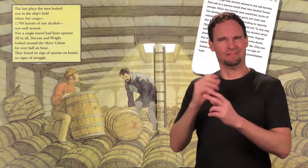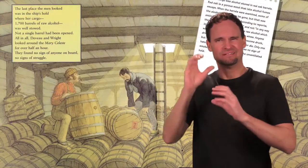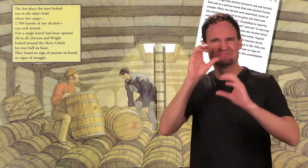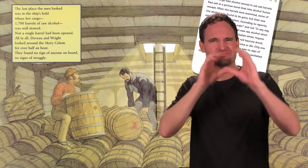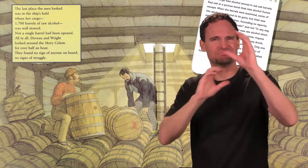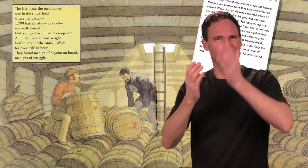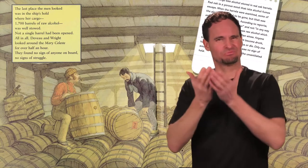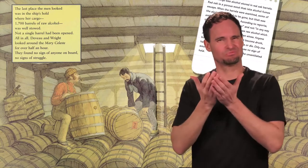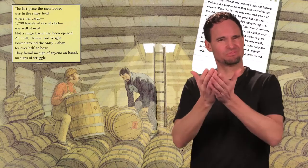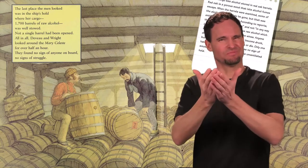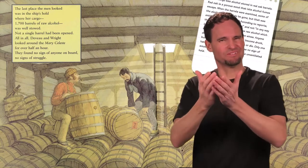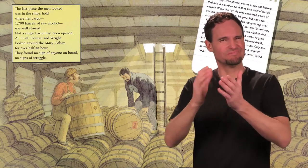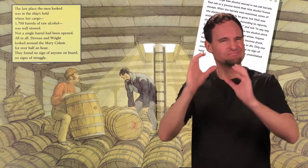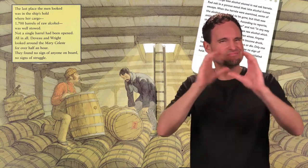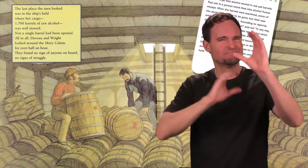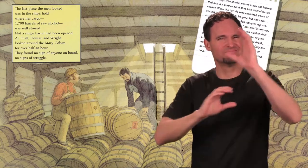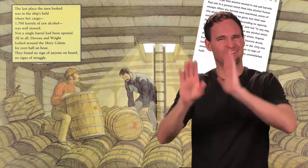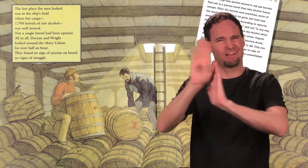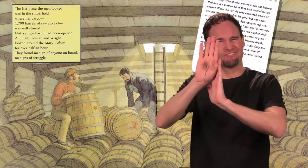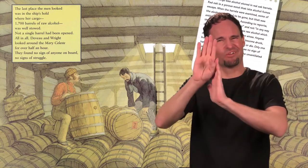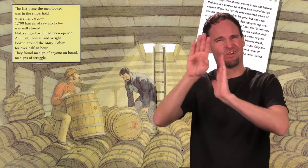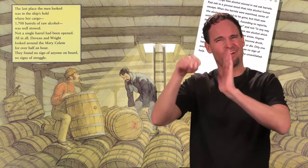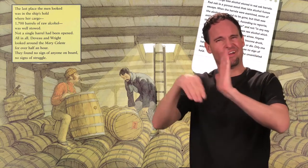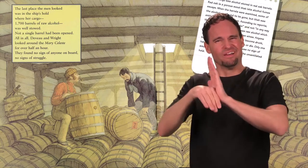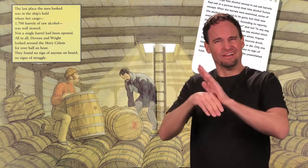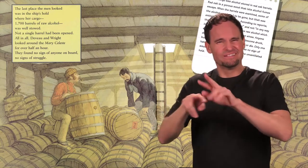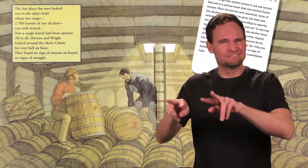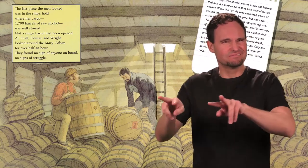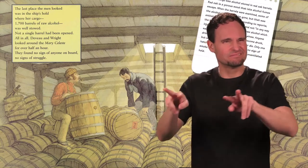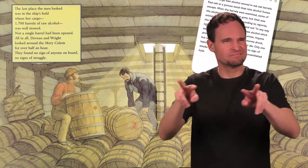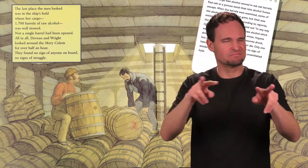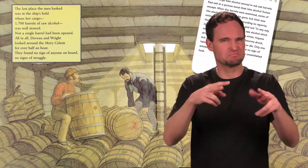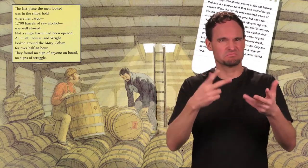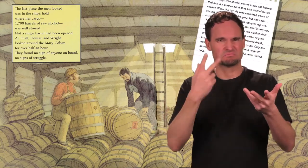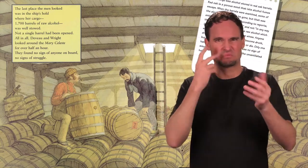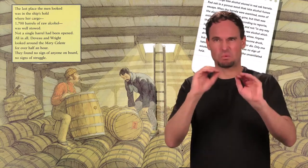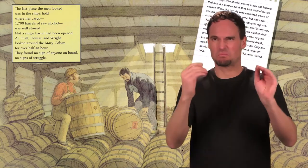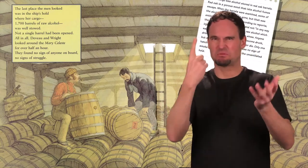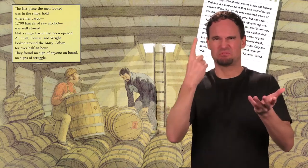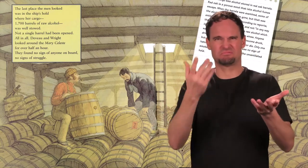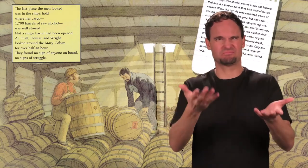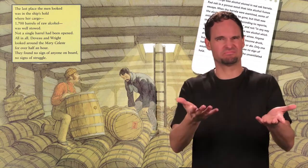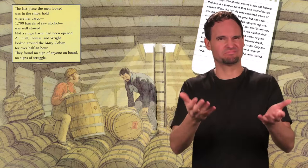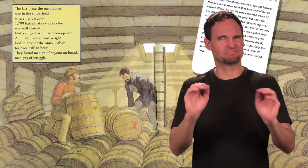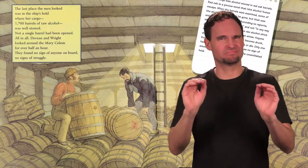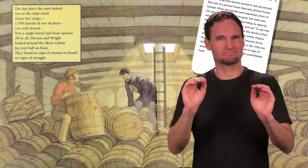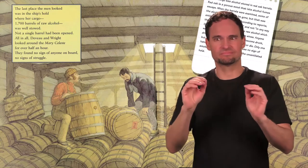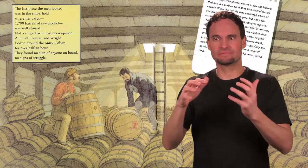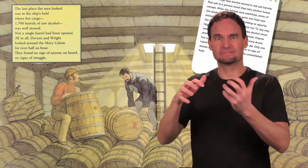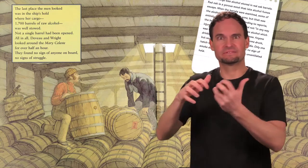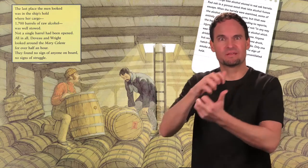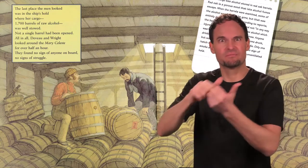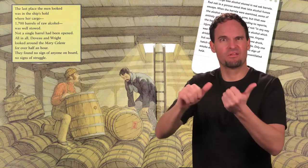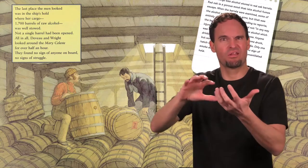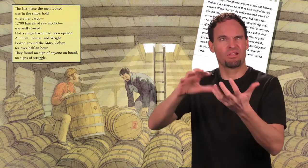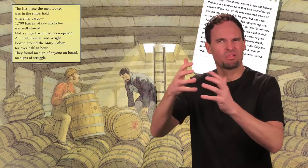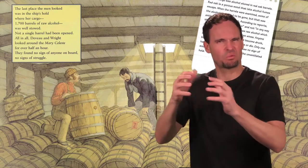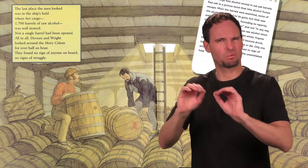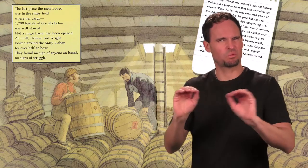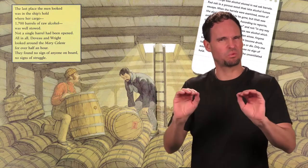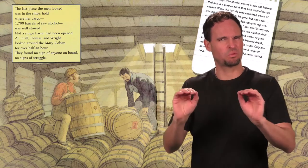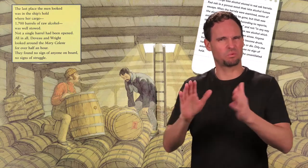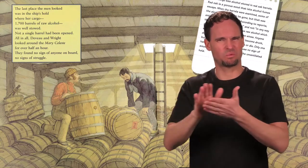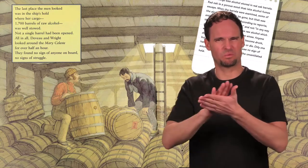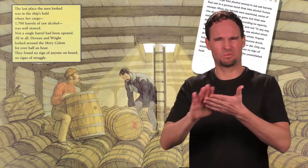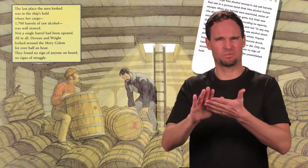All in all, DeVoe and Wright looked around the Mary Celeste for over half an hour. They found